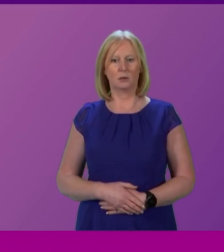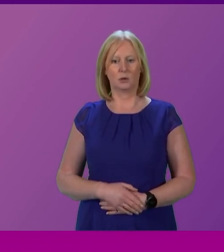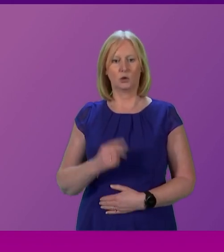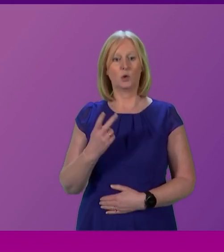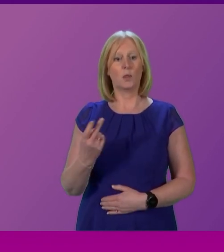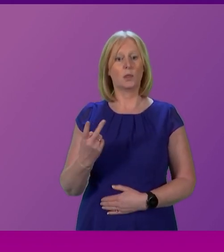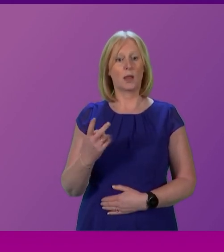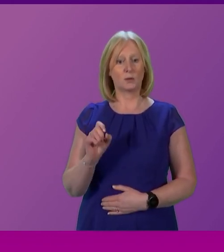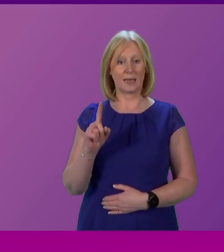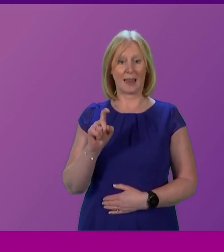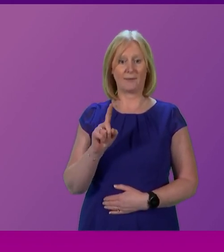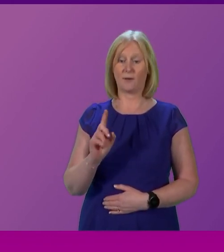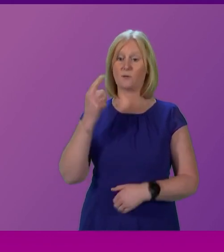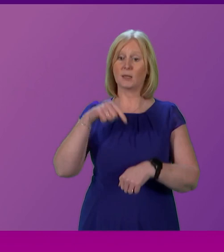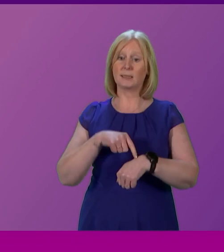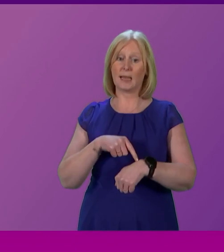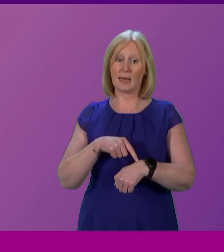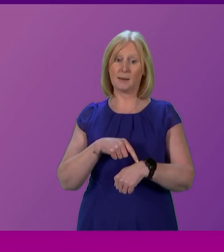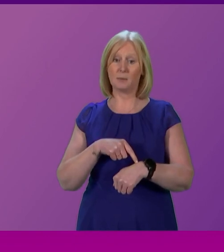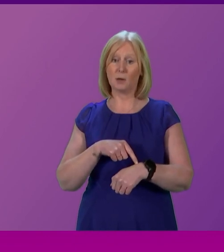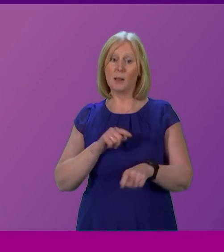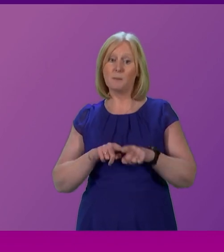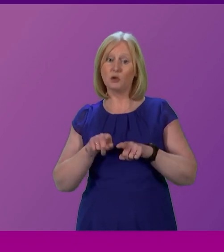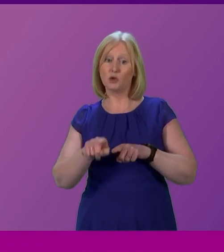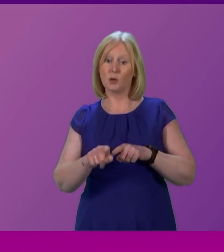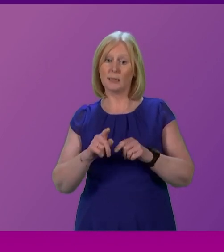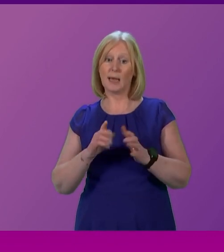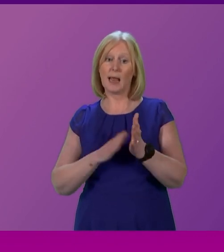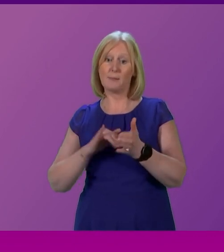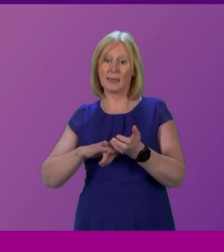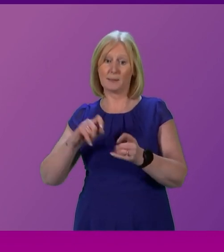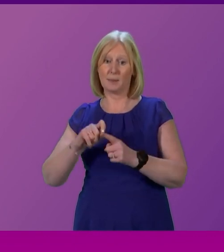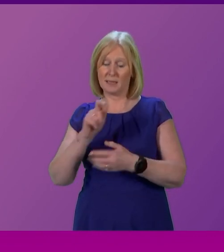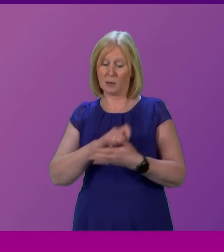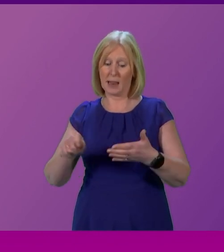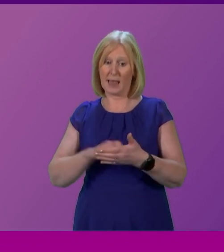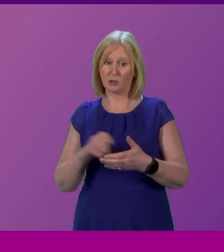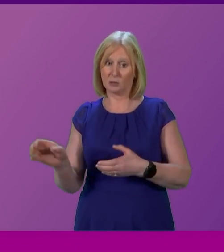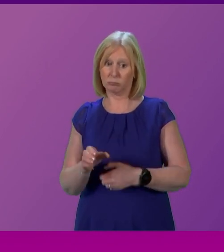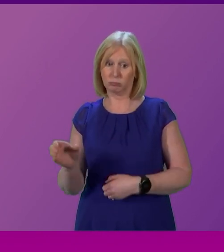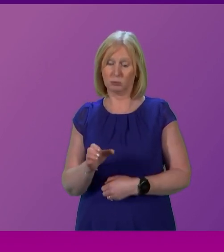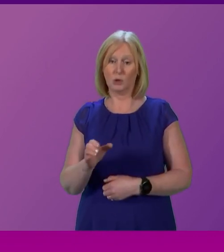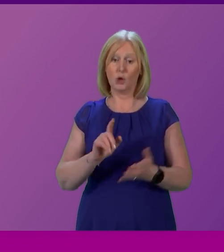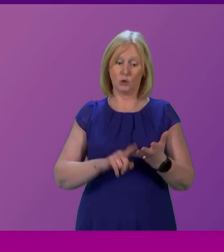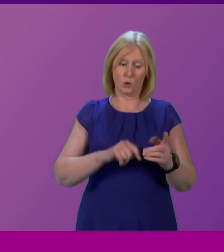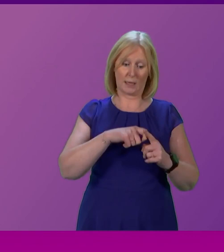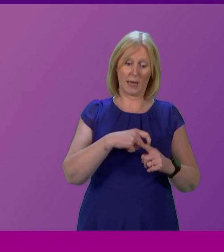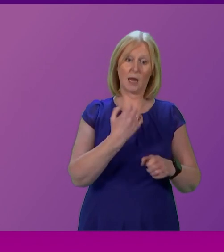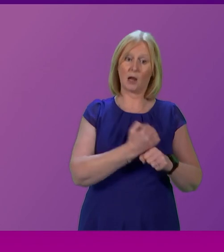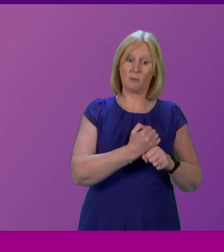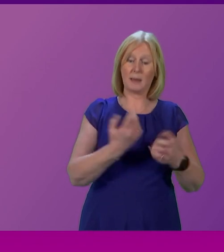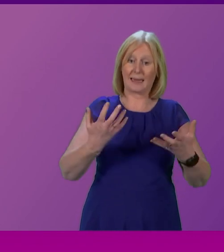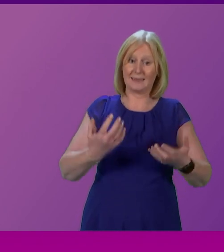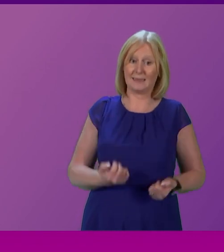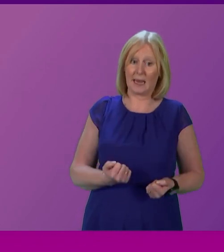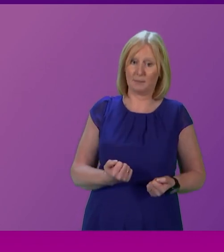2011, for the first time, a clear majority of pro-independence MSPs was elected. The UK government accepted this as